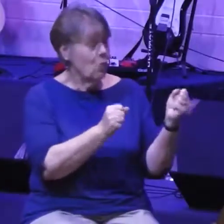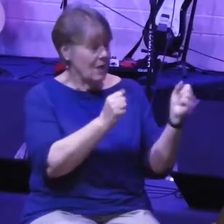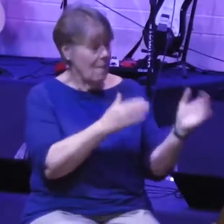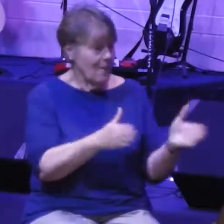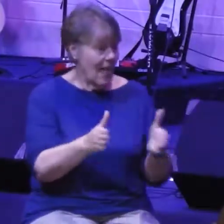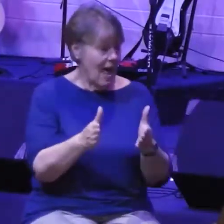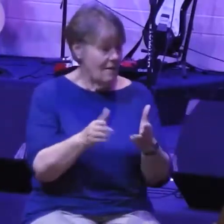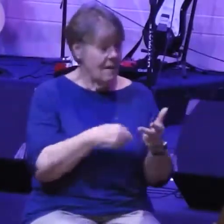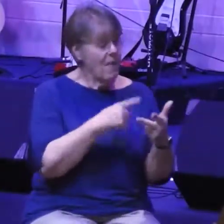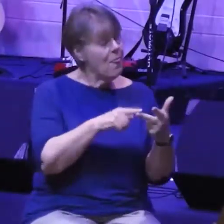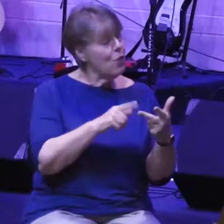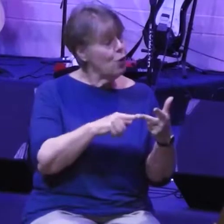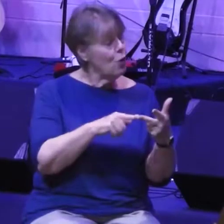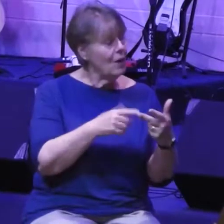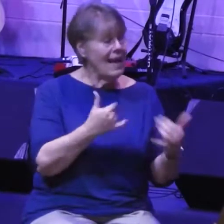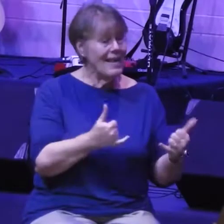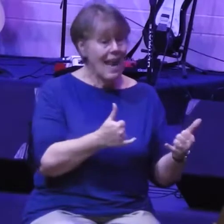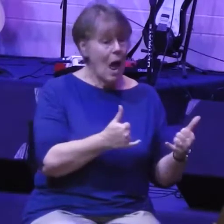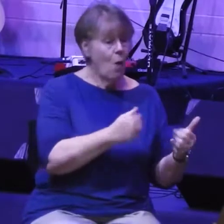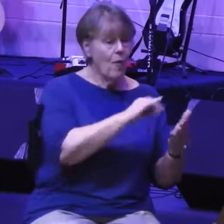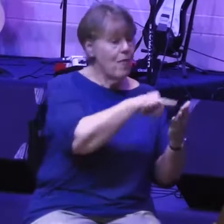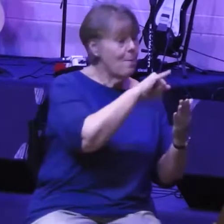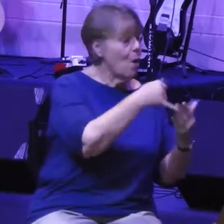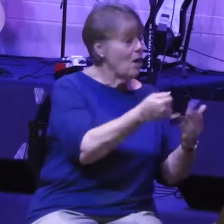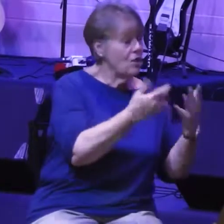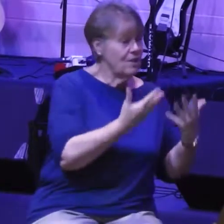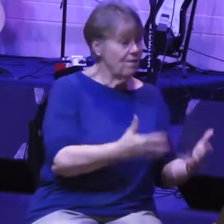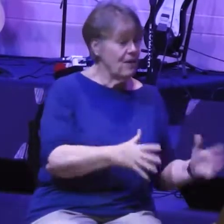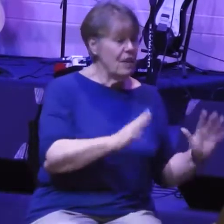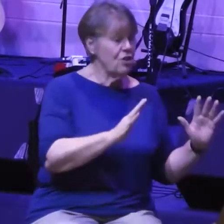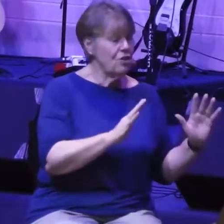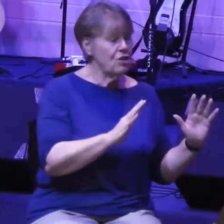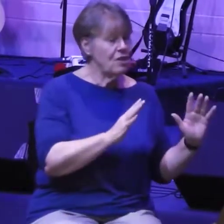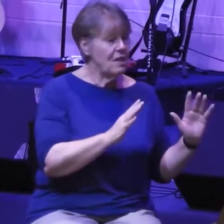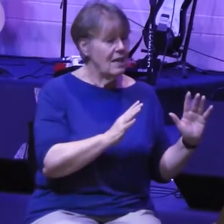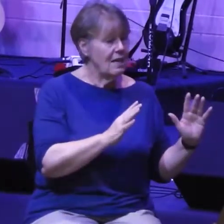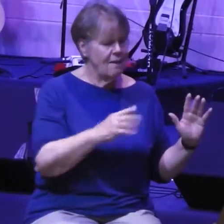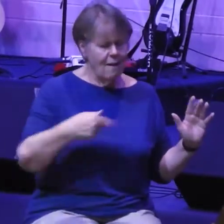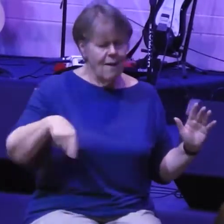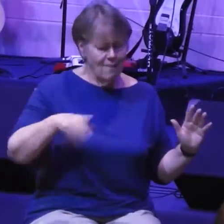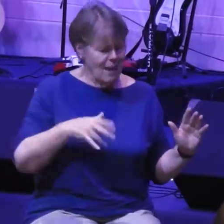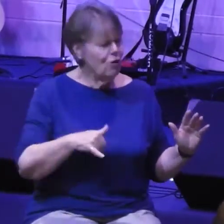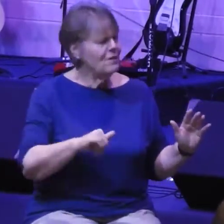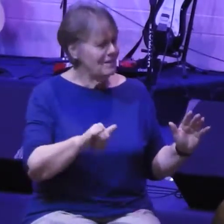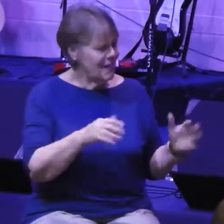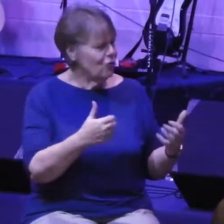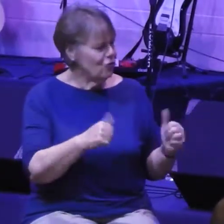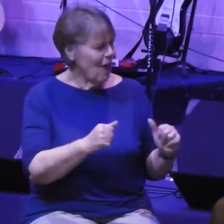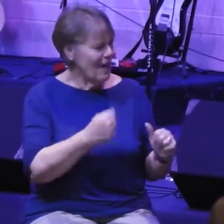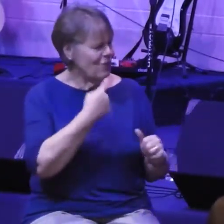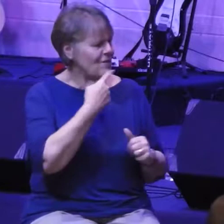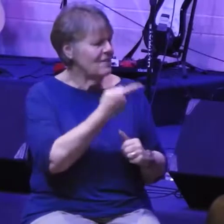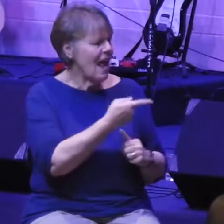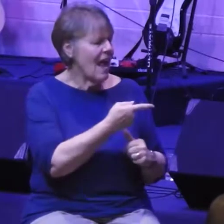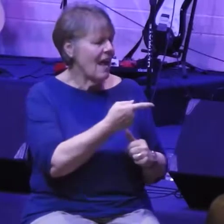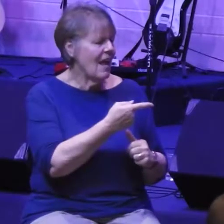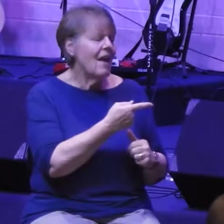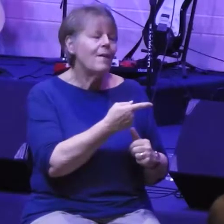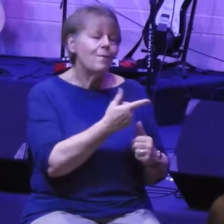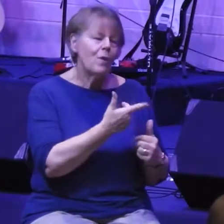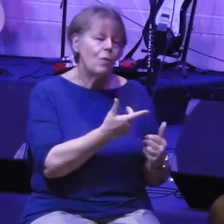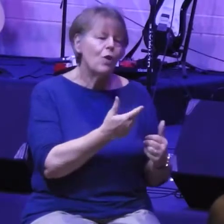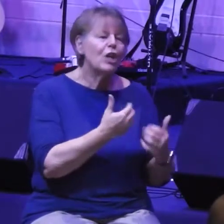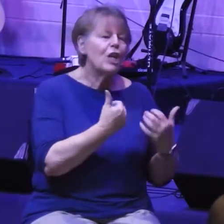third, the project has been completed but still what they're trying to do is say, okay, sure you completed it but I'm going to intimidate you.